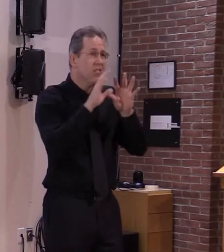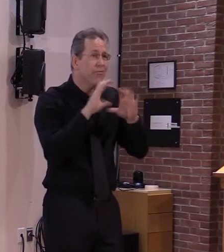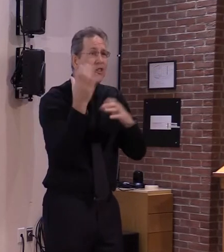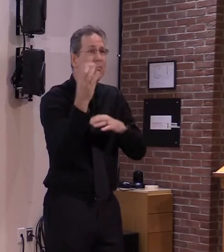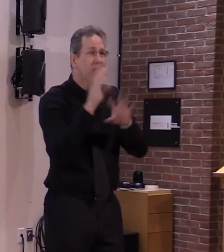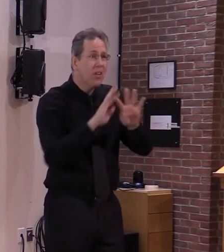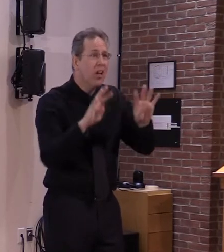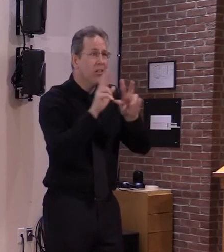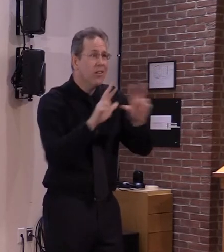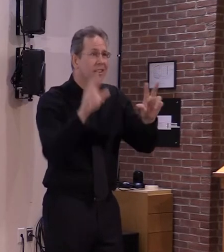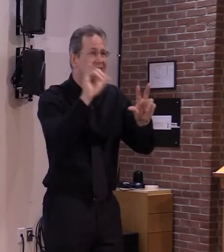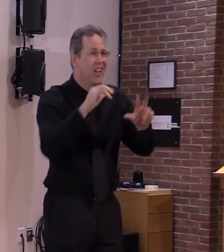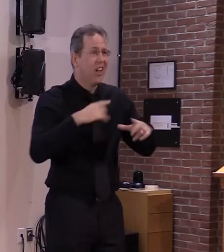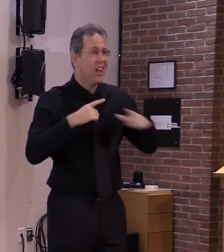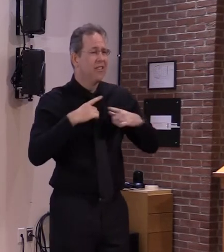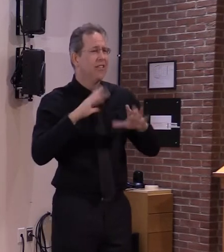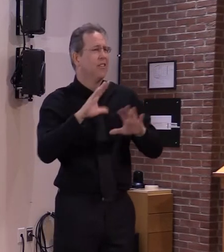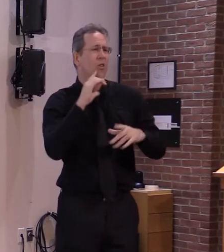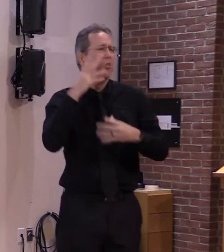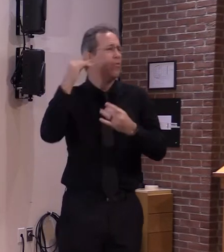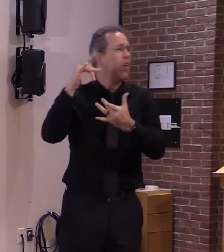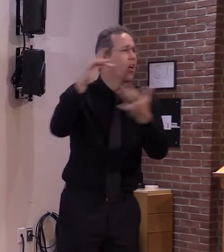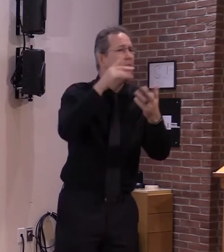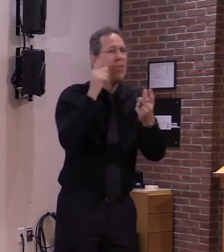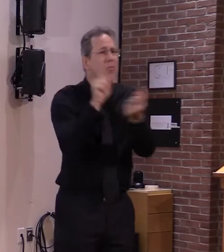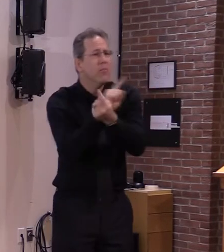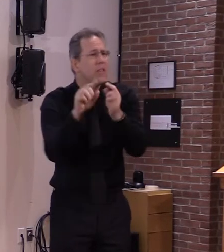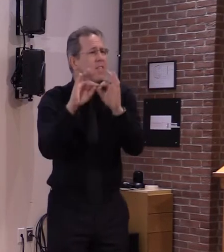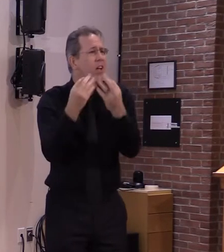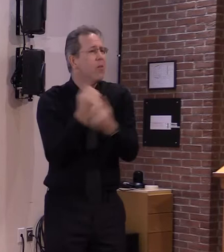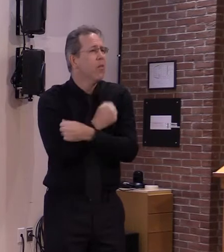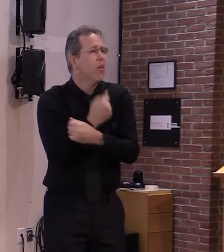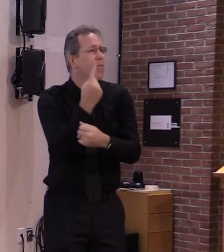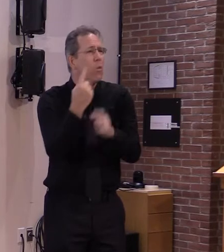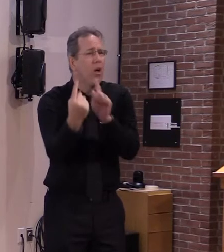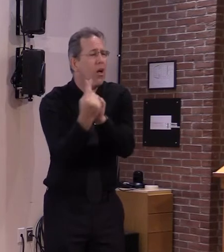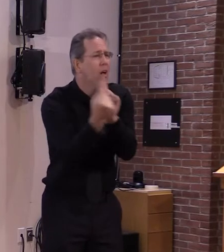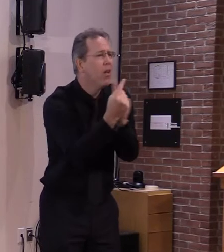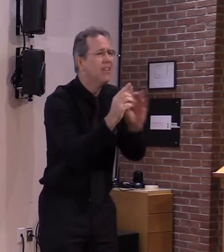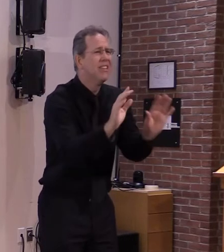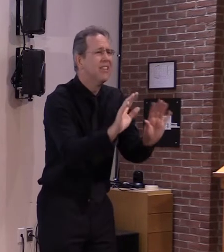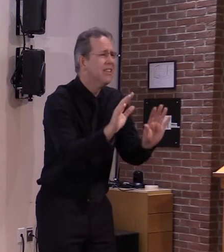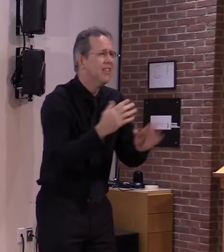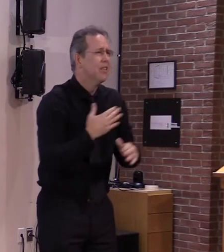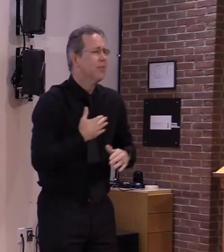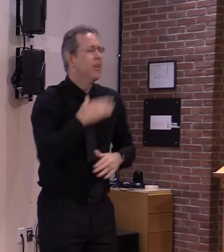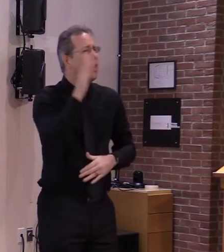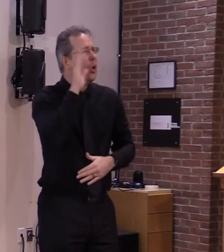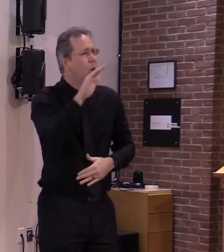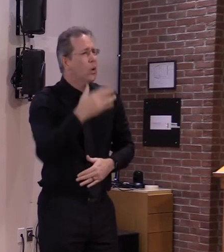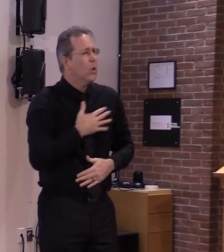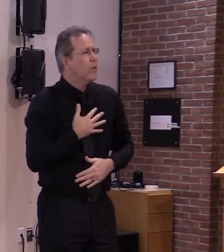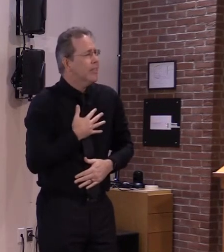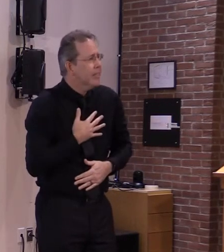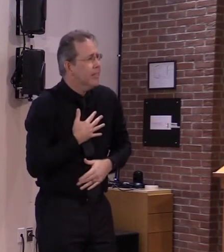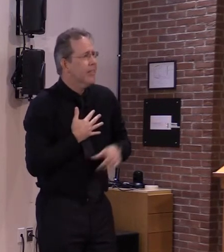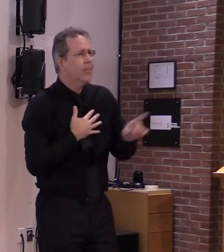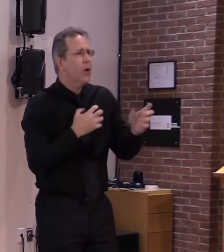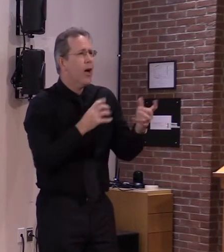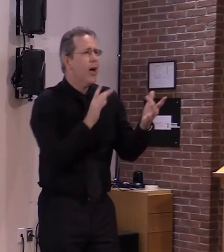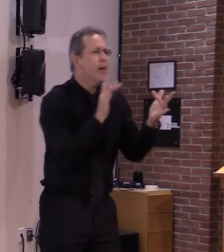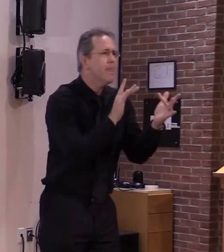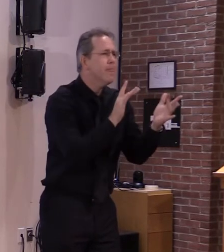passing up on sports and so many other sacrifices feels like a lot maybe too much for some